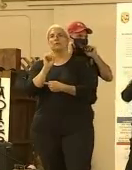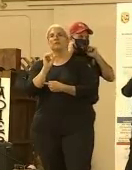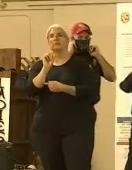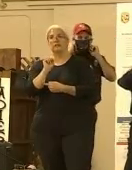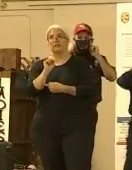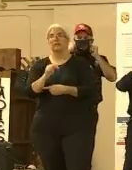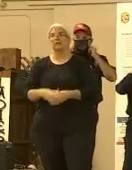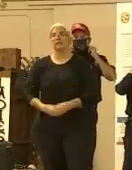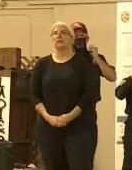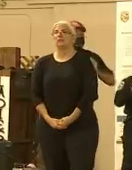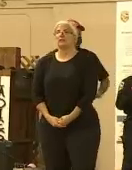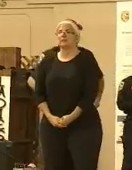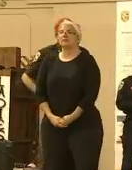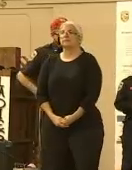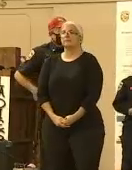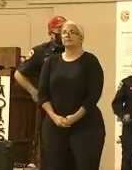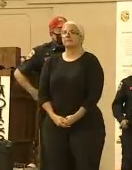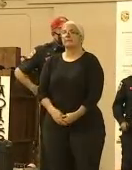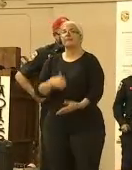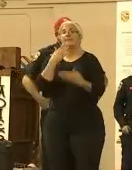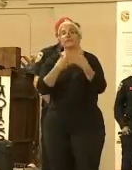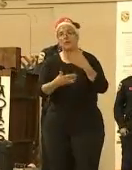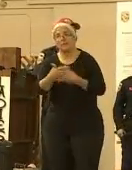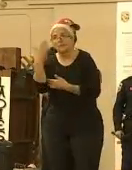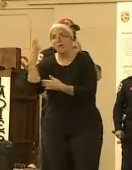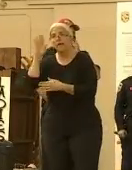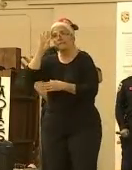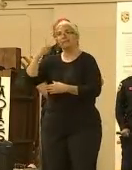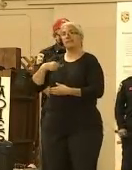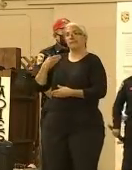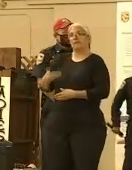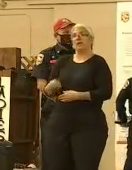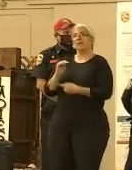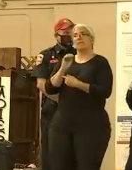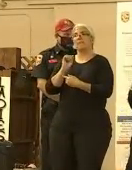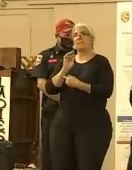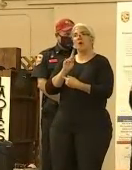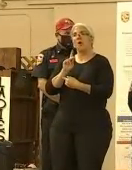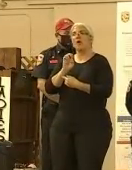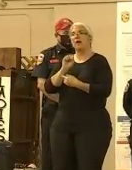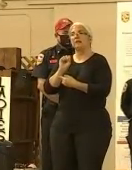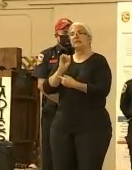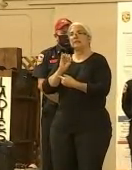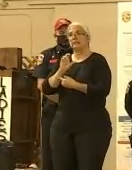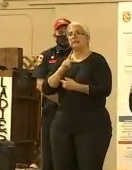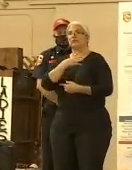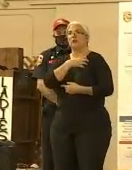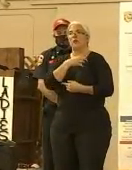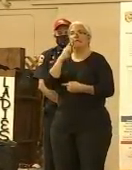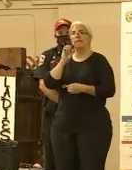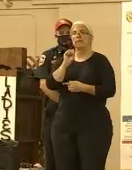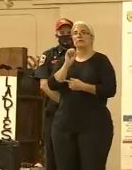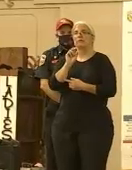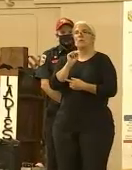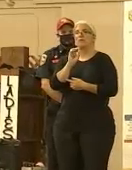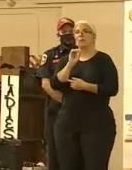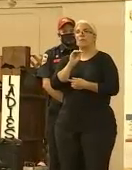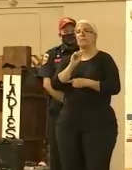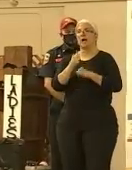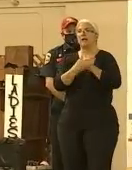Good morning. My name is Mark Essek. I'm the Sheriff of Sonoma County, and I'm here with my colleague, Underseriff John Crawford from Napa County Sheriff's Office.